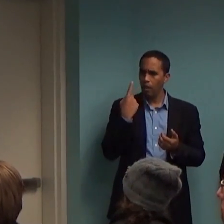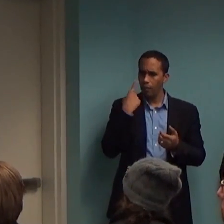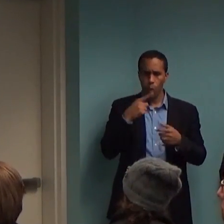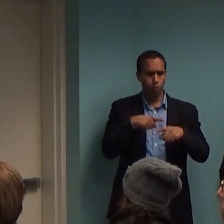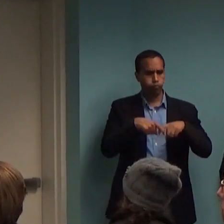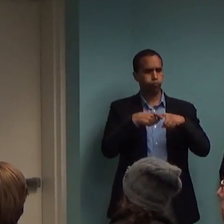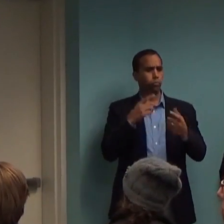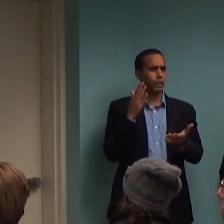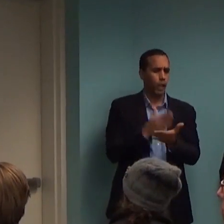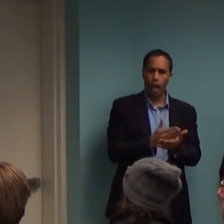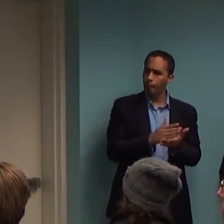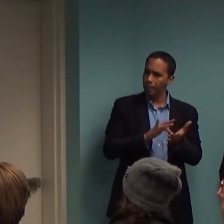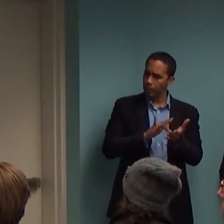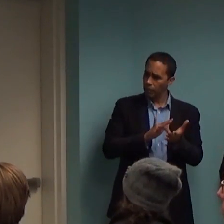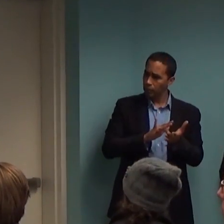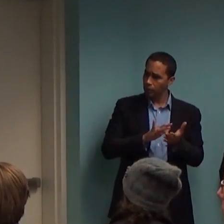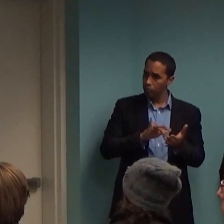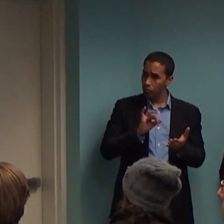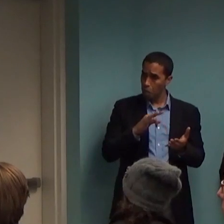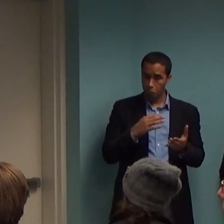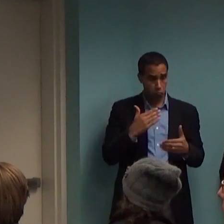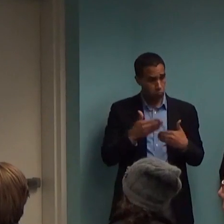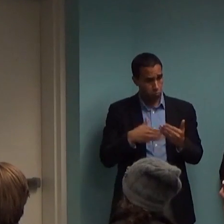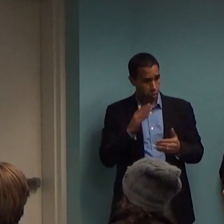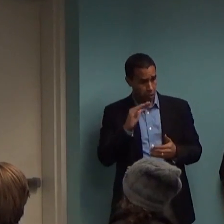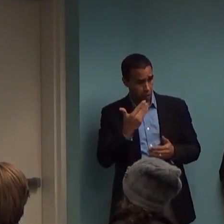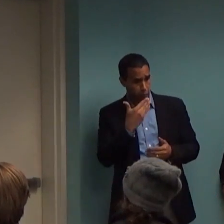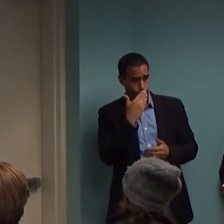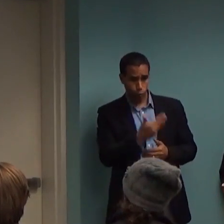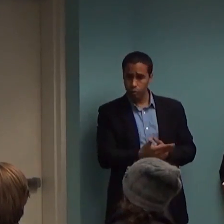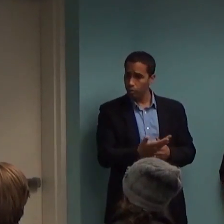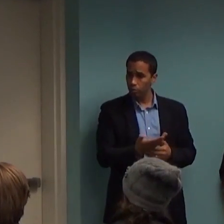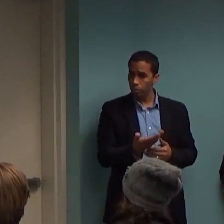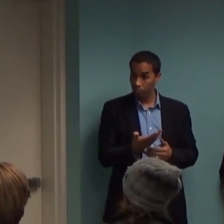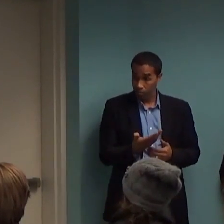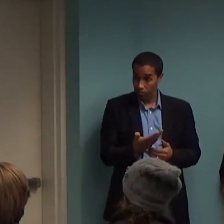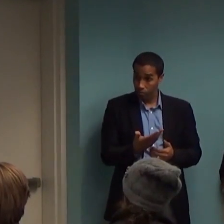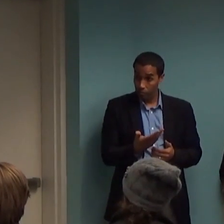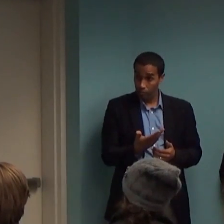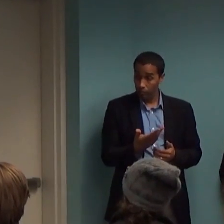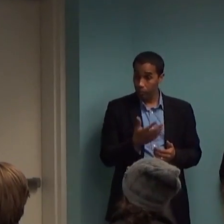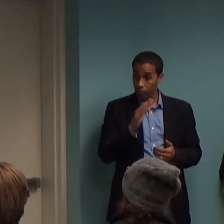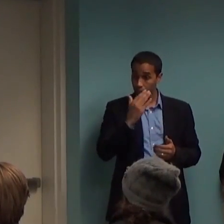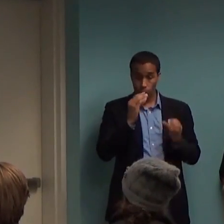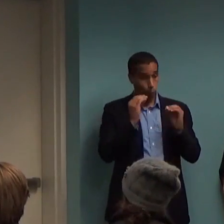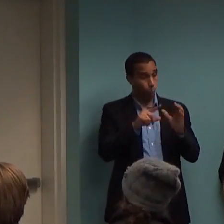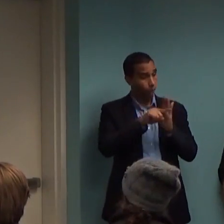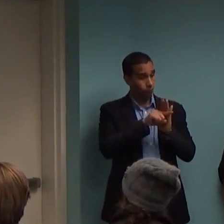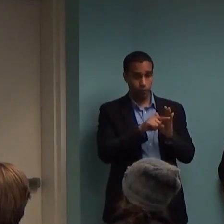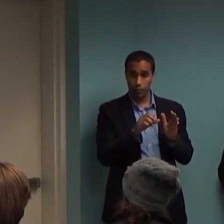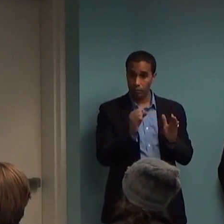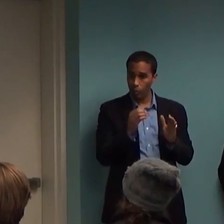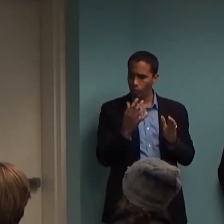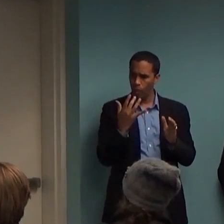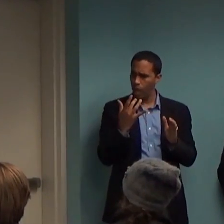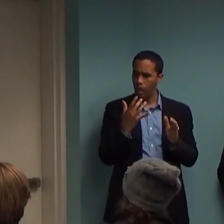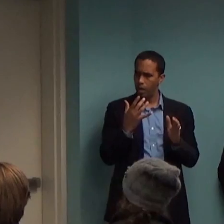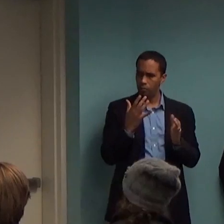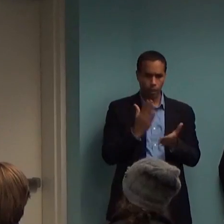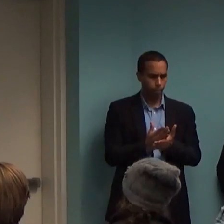even if, like, the practical, like, scenario doesn't show any negative effects? Well, so my understanding